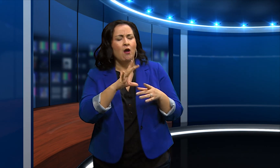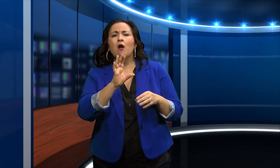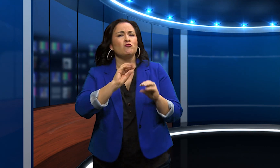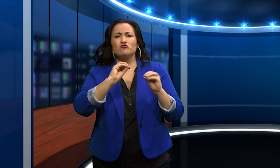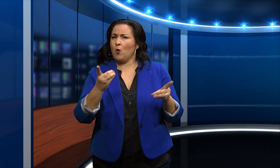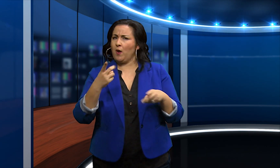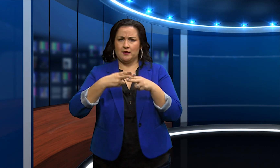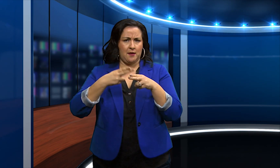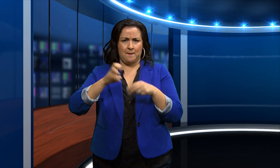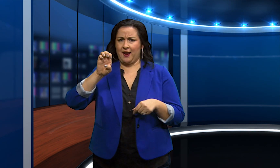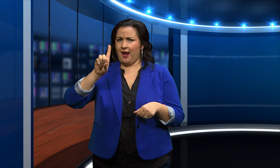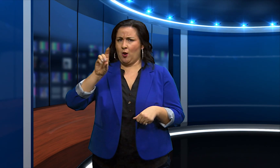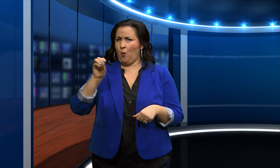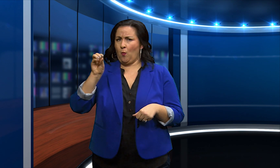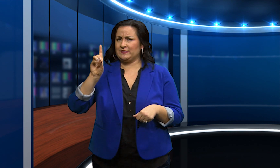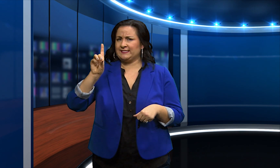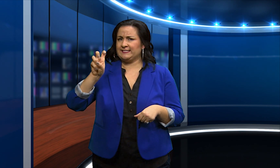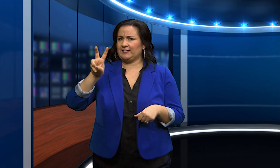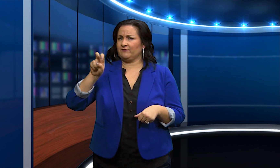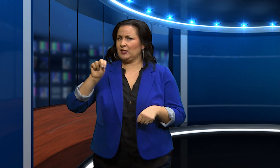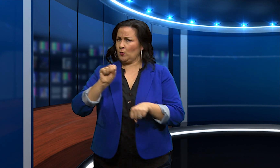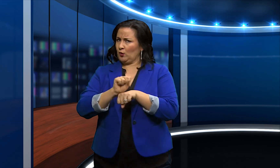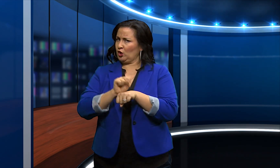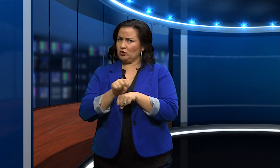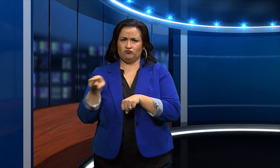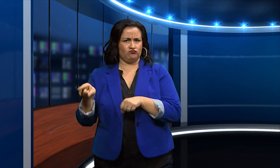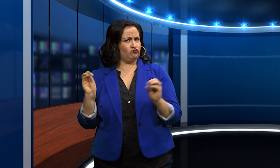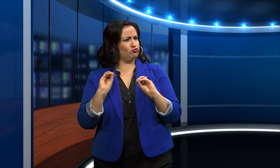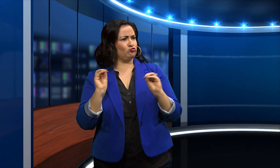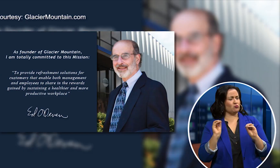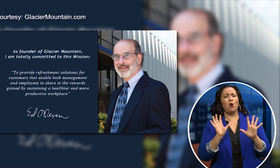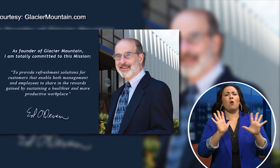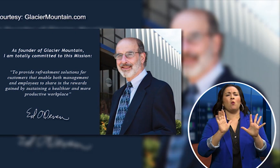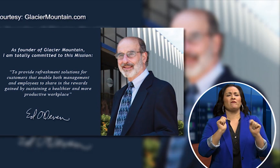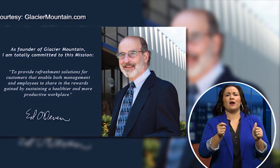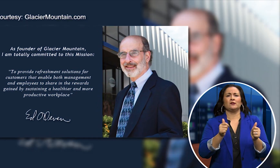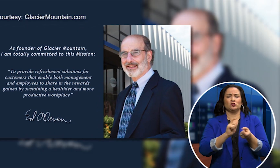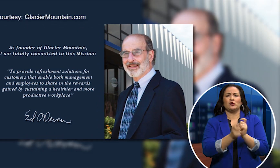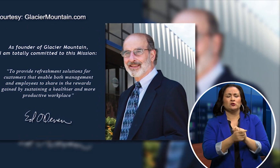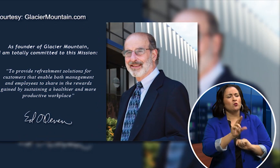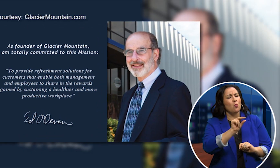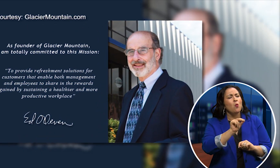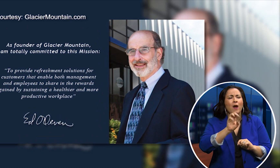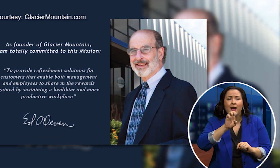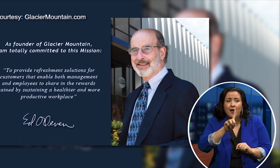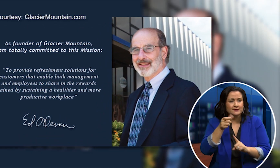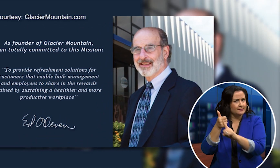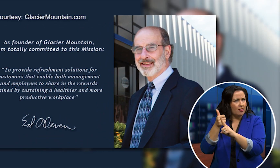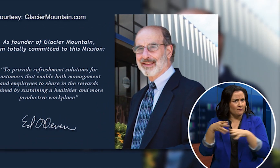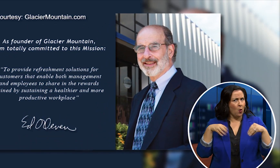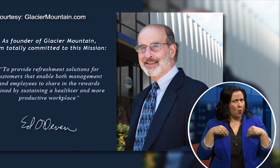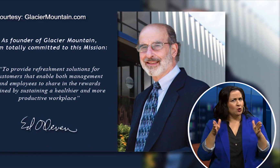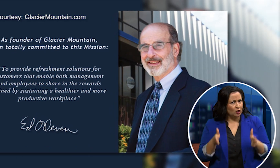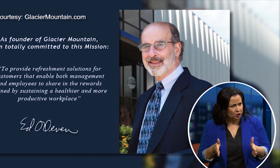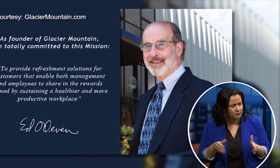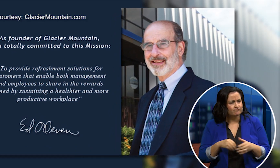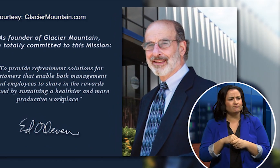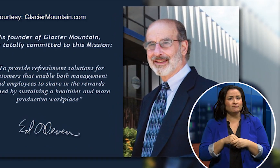they said no. The customer service representative quickly corrected herself to say that he was actually the owner.